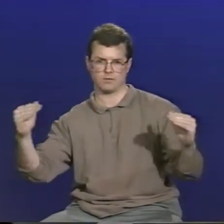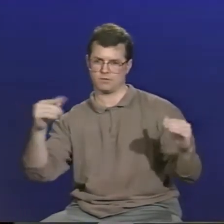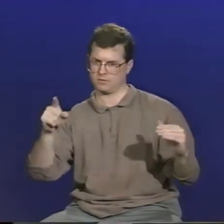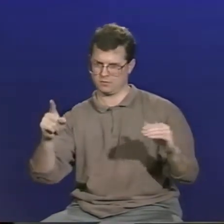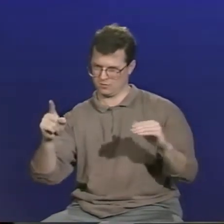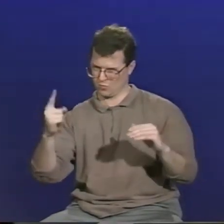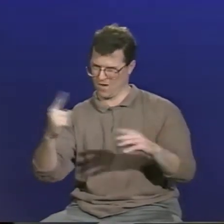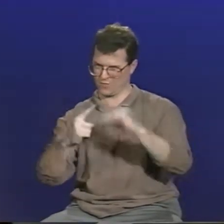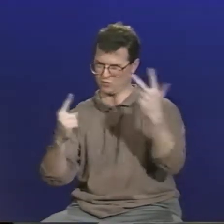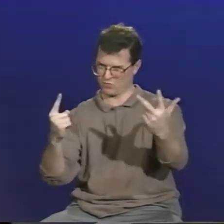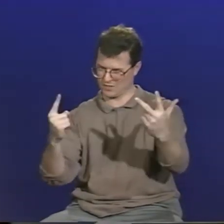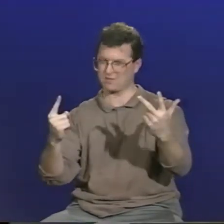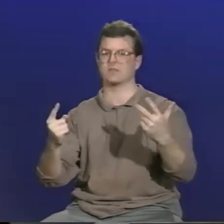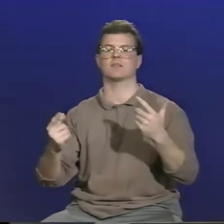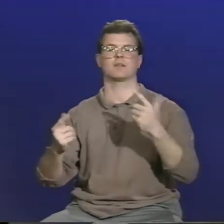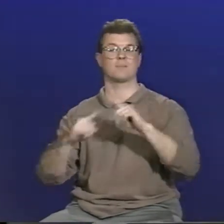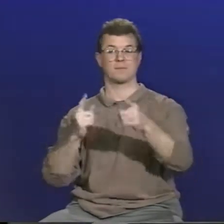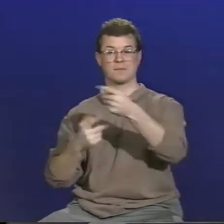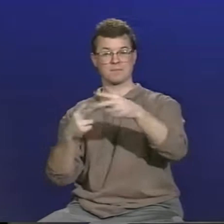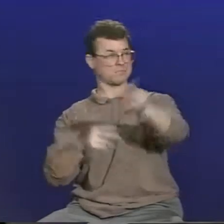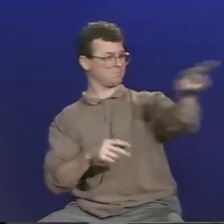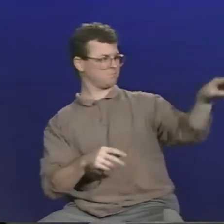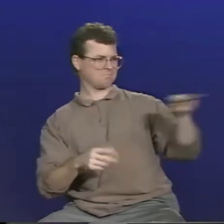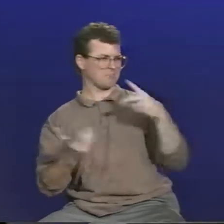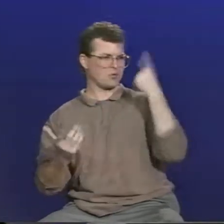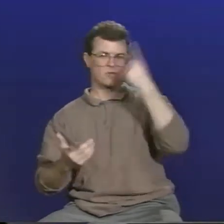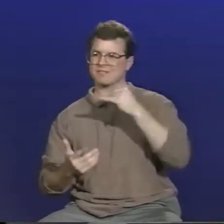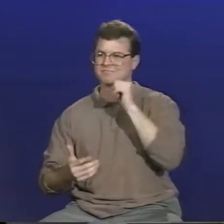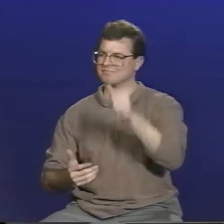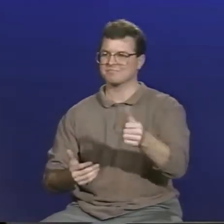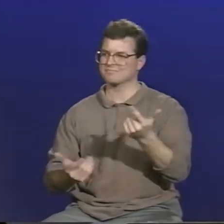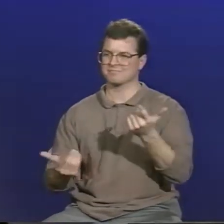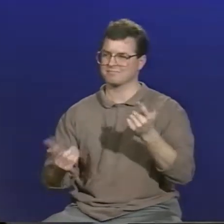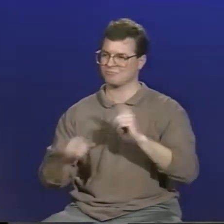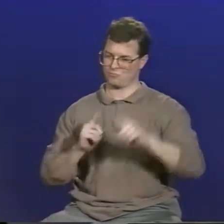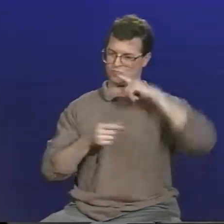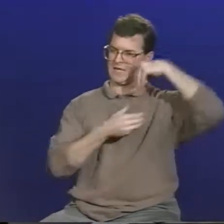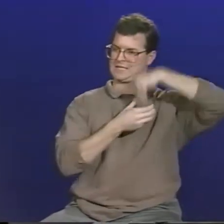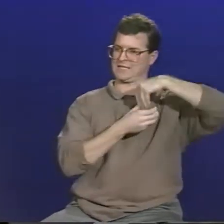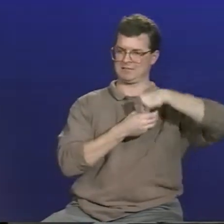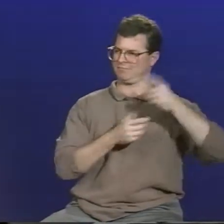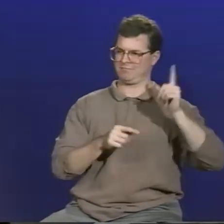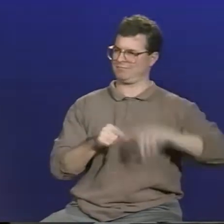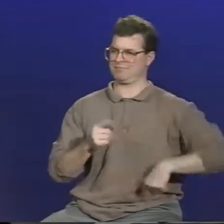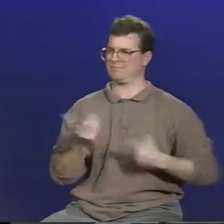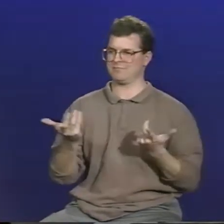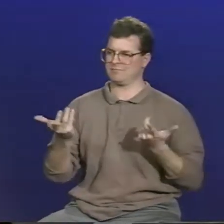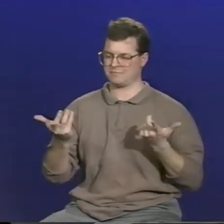and write, even at a second or third grade level. But it's a problem that's virtually invisible.